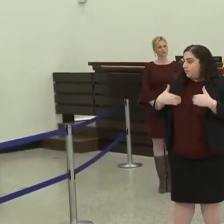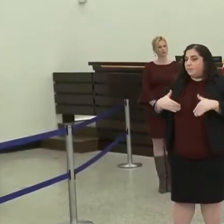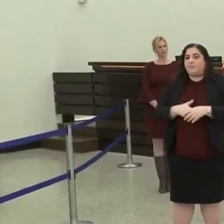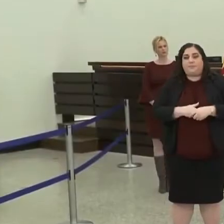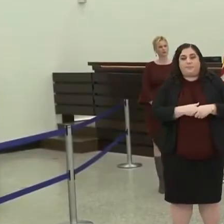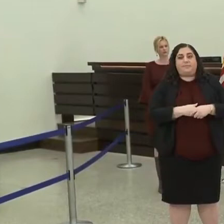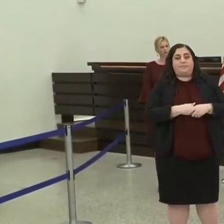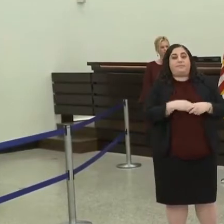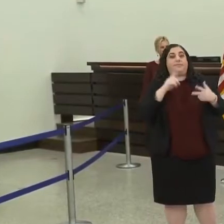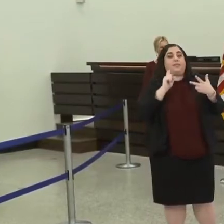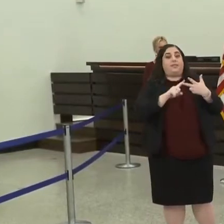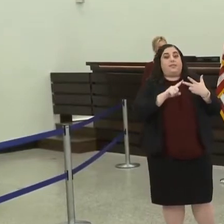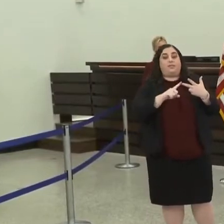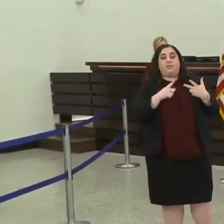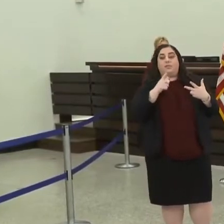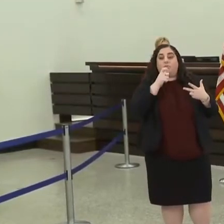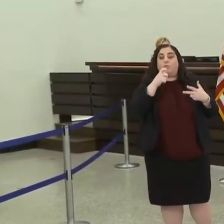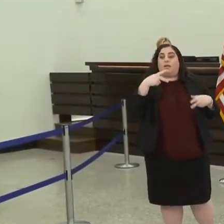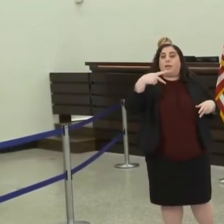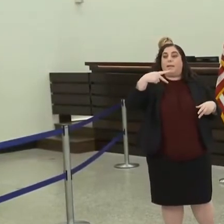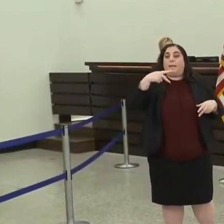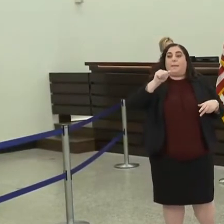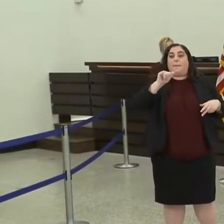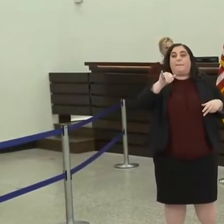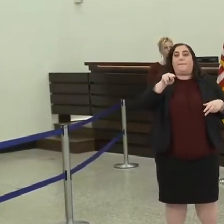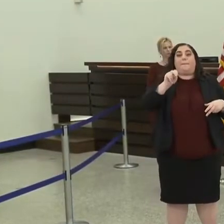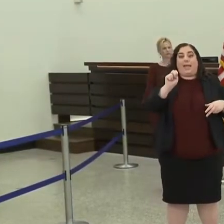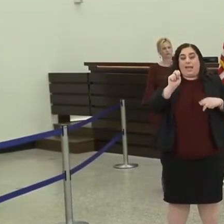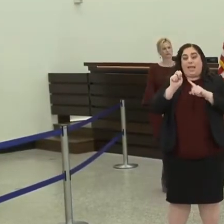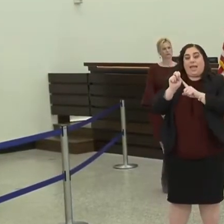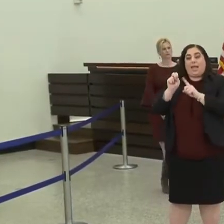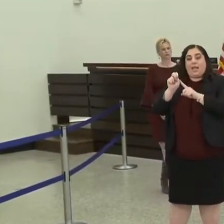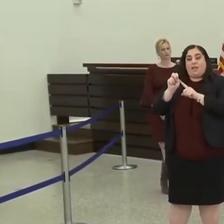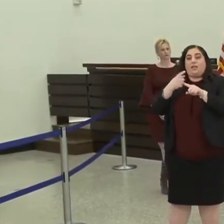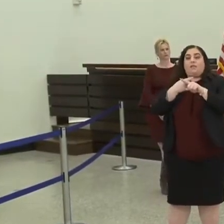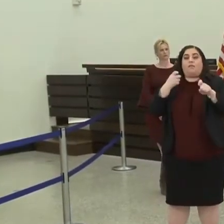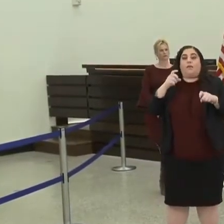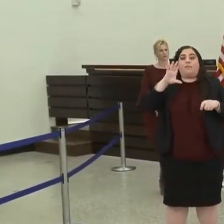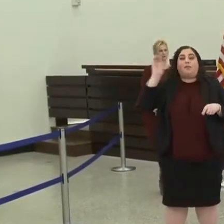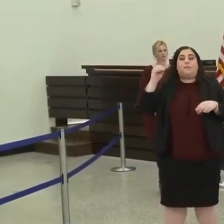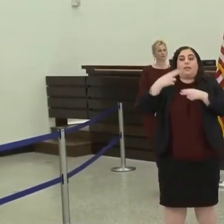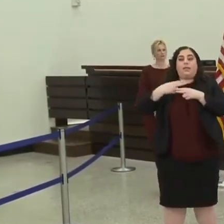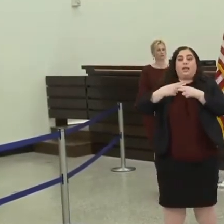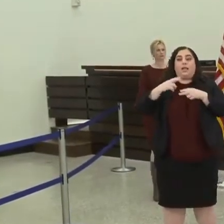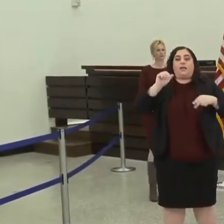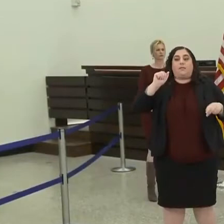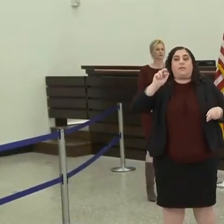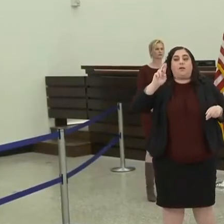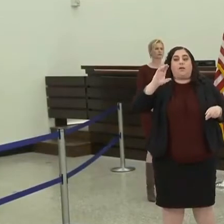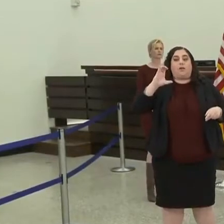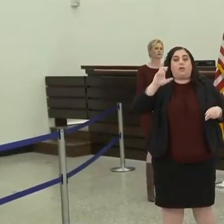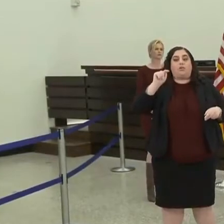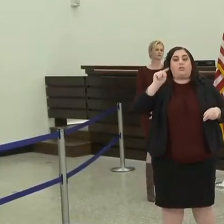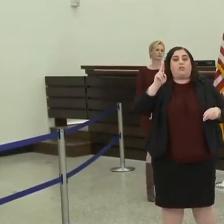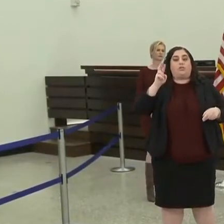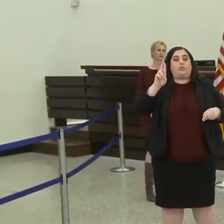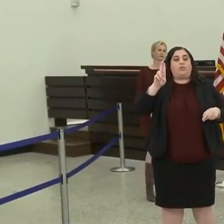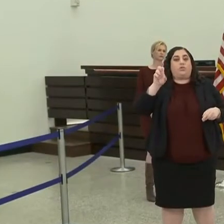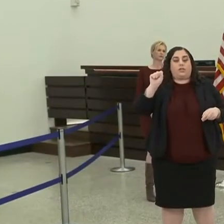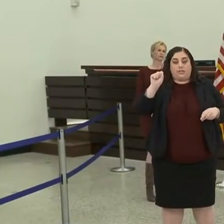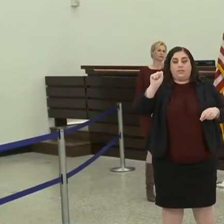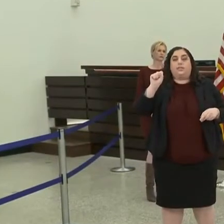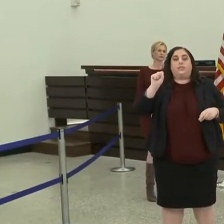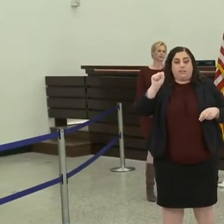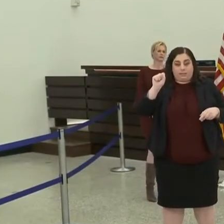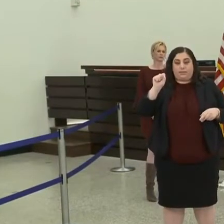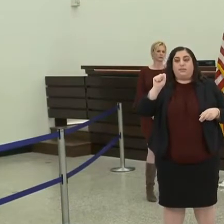introduce Joseph Payne of Arcturus Therapeutics. Again, another example of companies right here in San Diego that are at